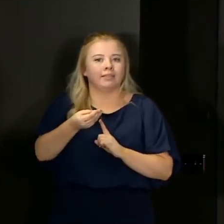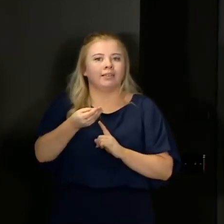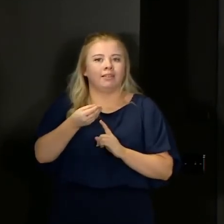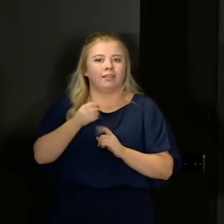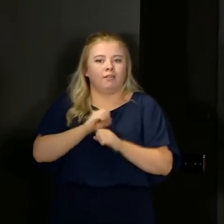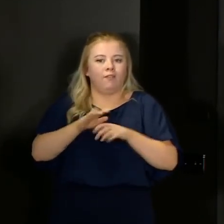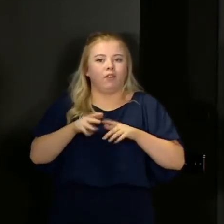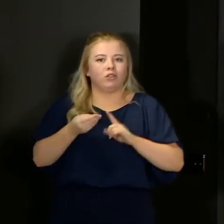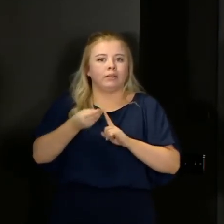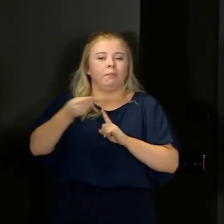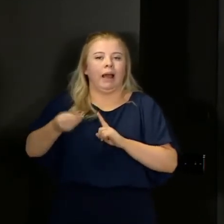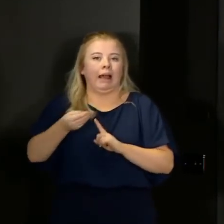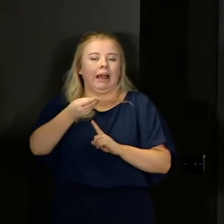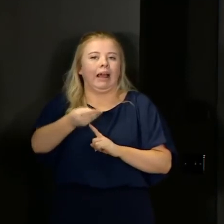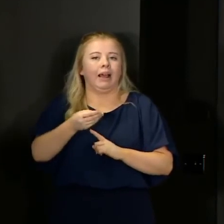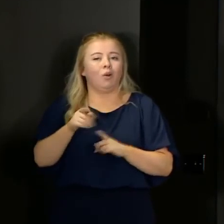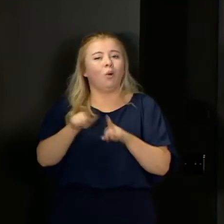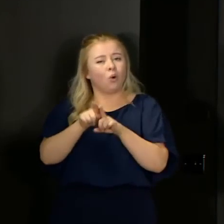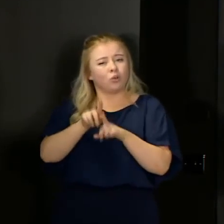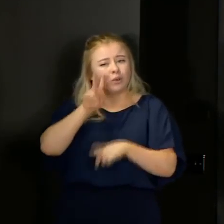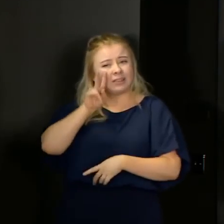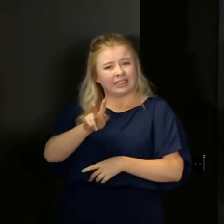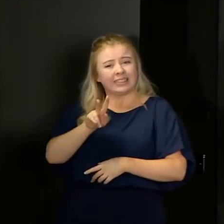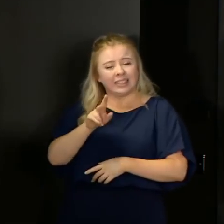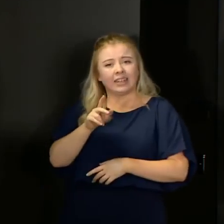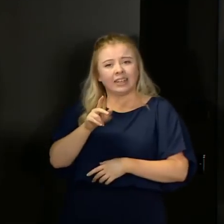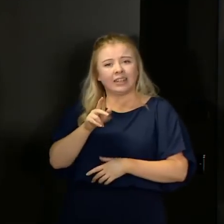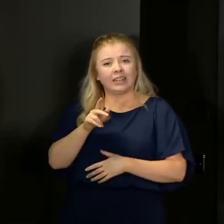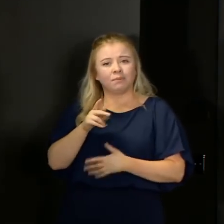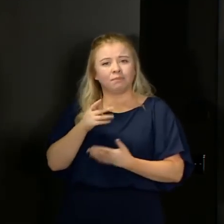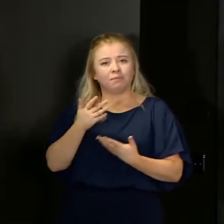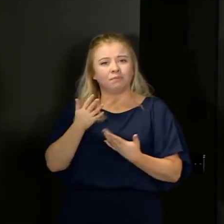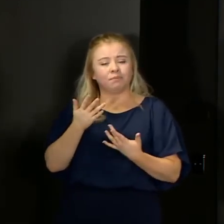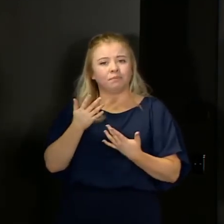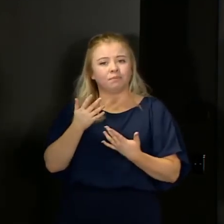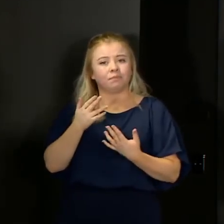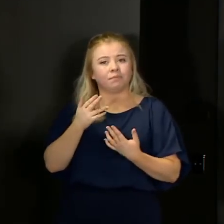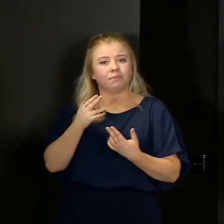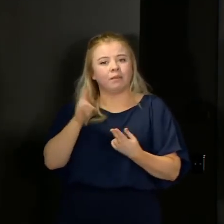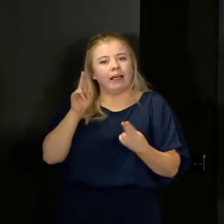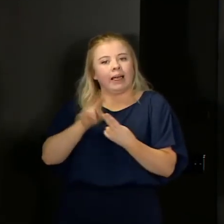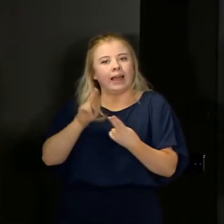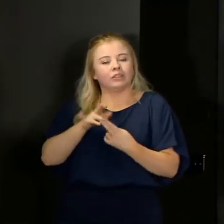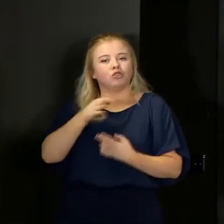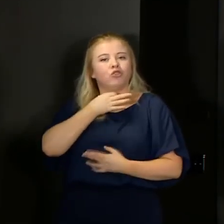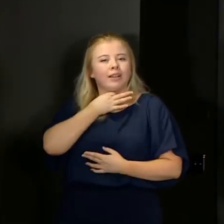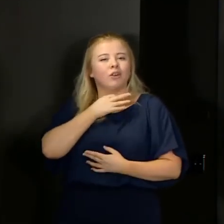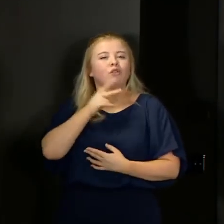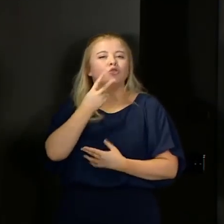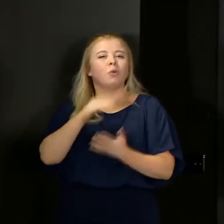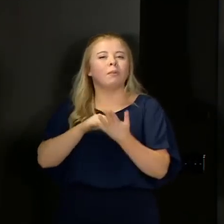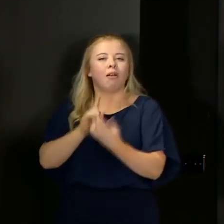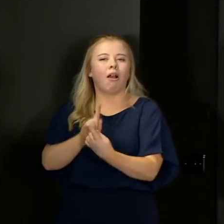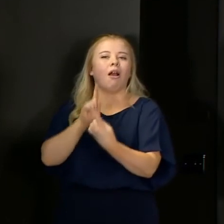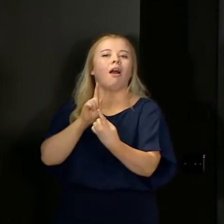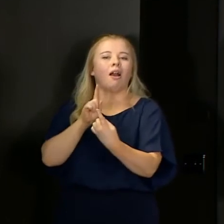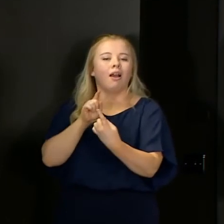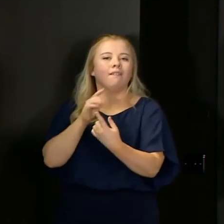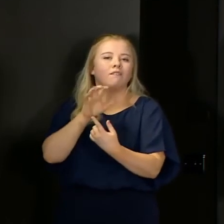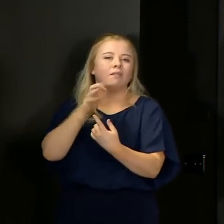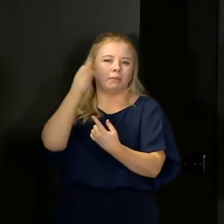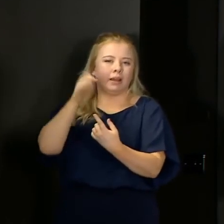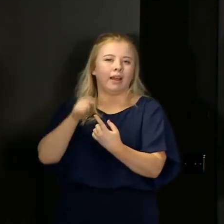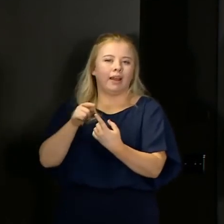even beyond that, which we see for the slightly lesser risk of the two metre contact for